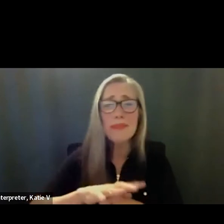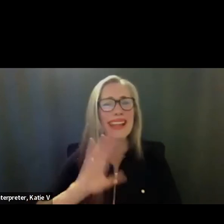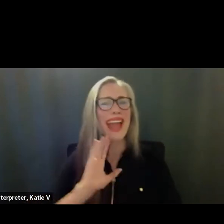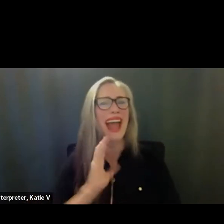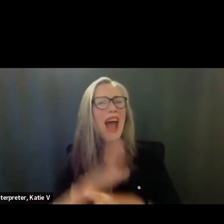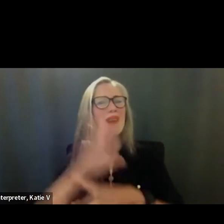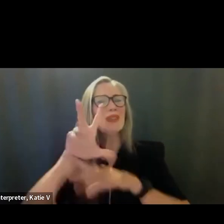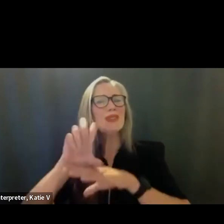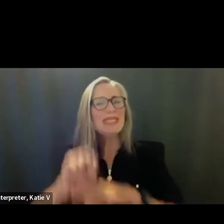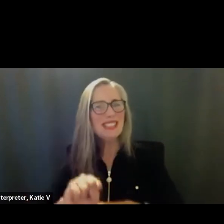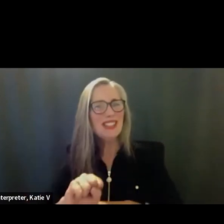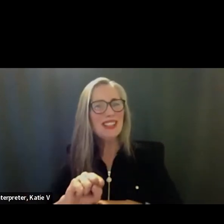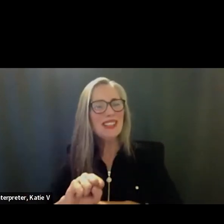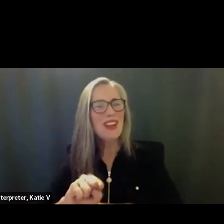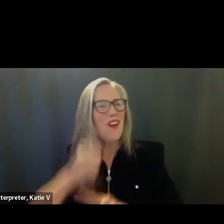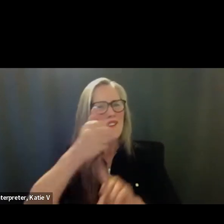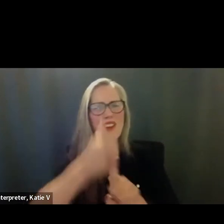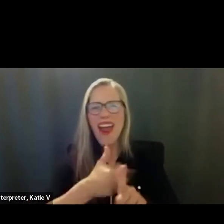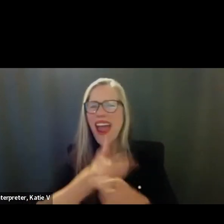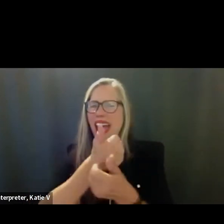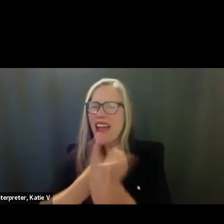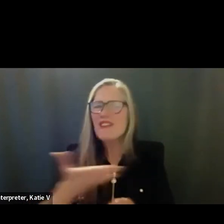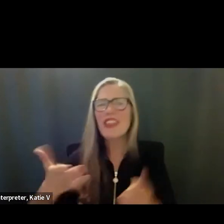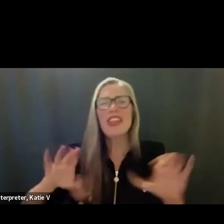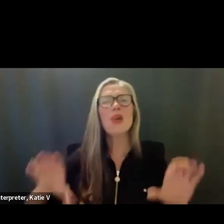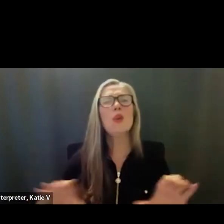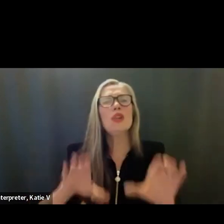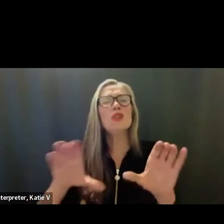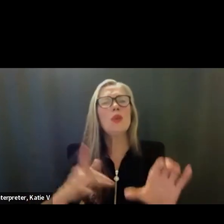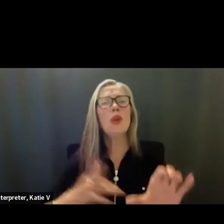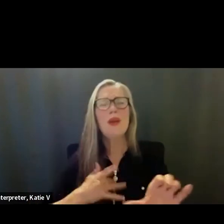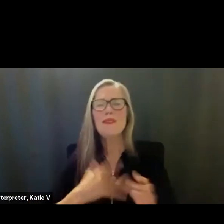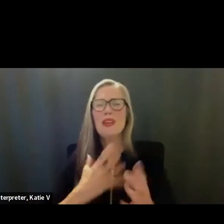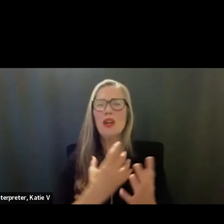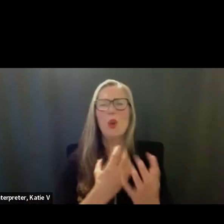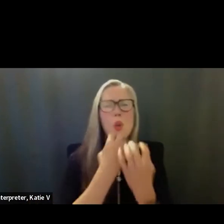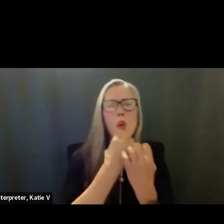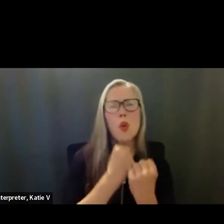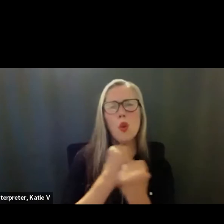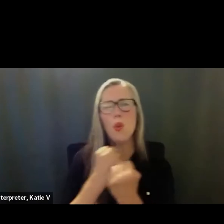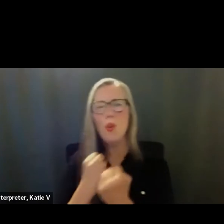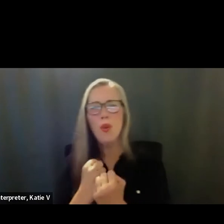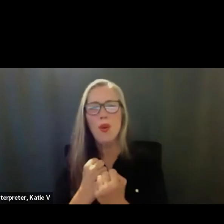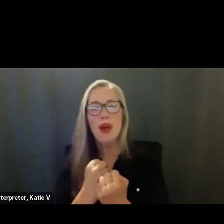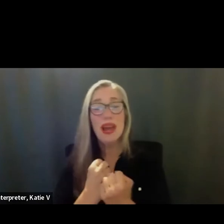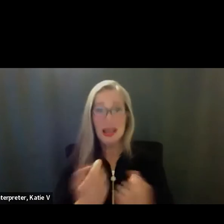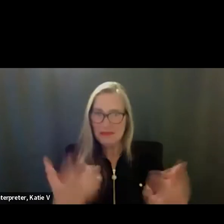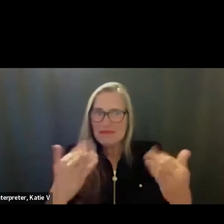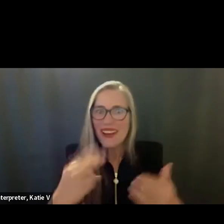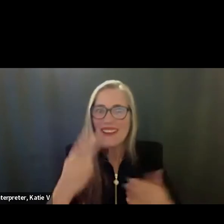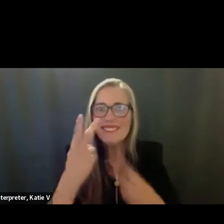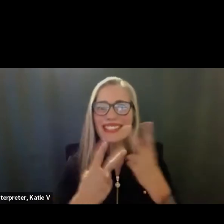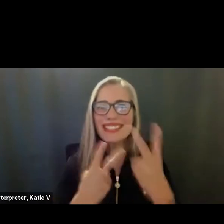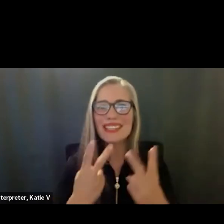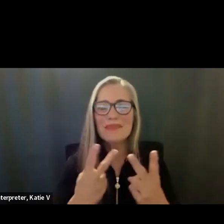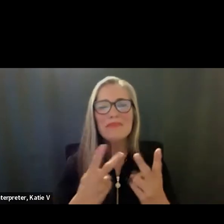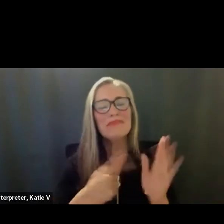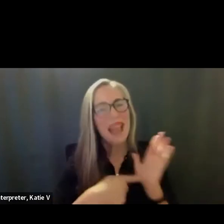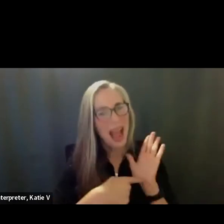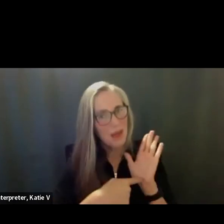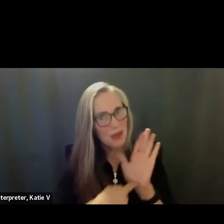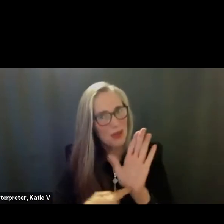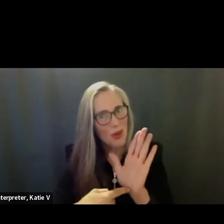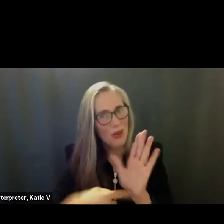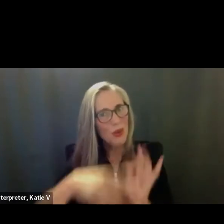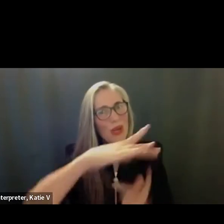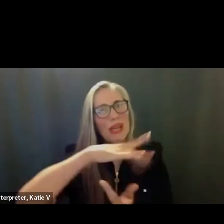So if you have any questions, I'm here for you. And you're always welcome to come visit. Just let me know and I'll give you a tour. And you can check out our beautiful